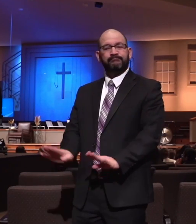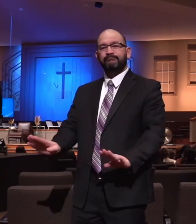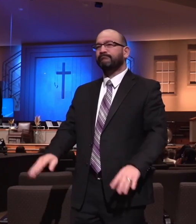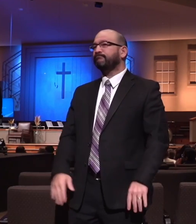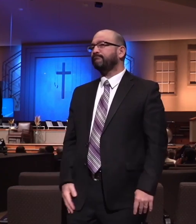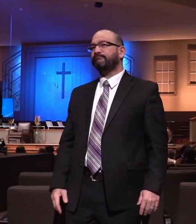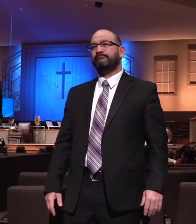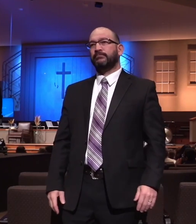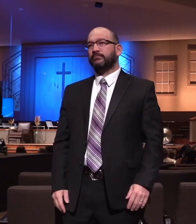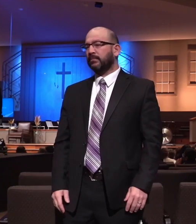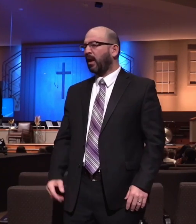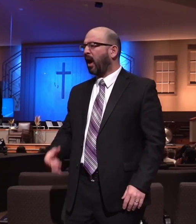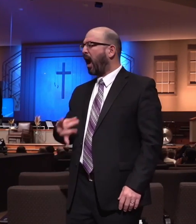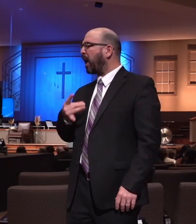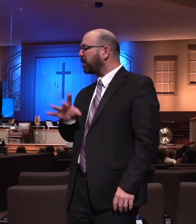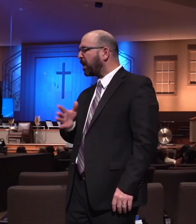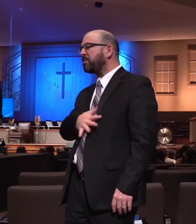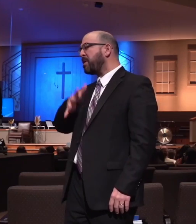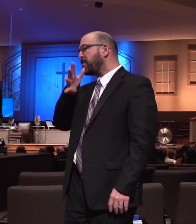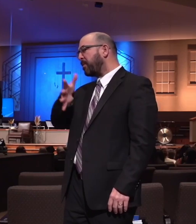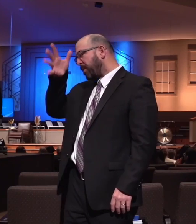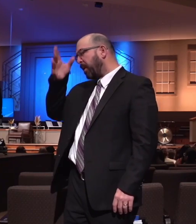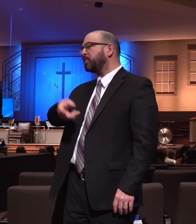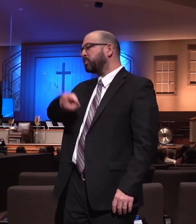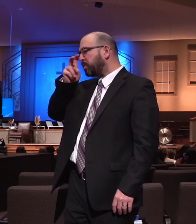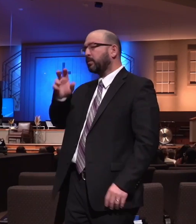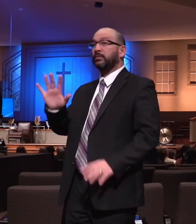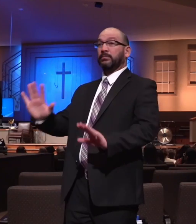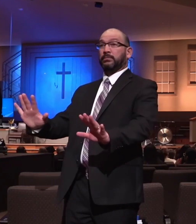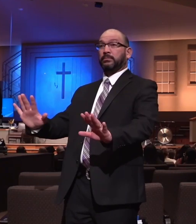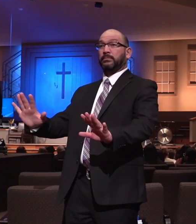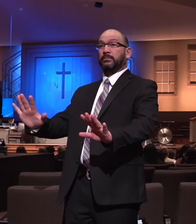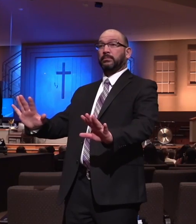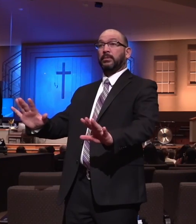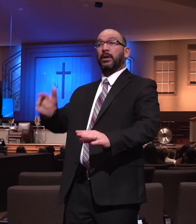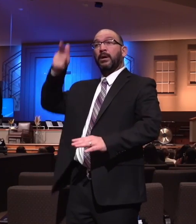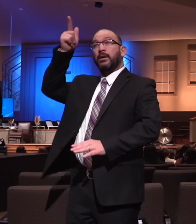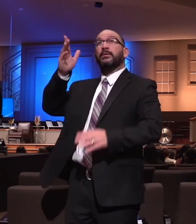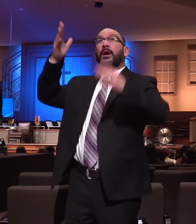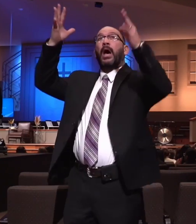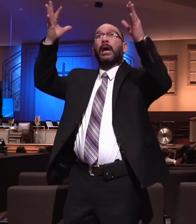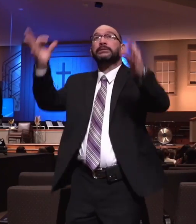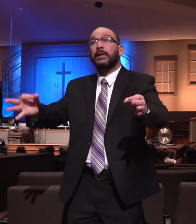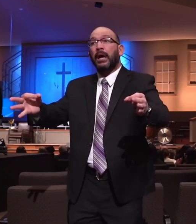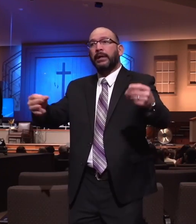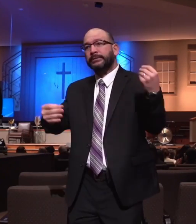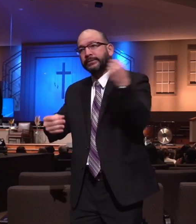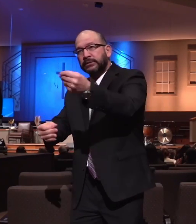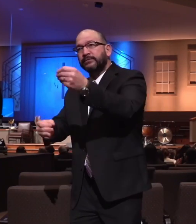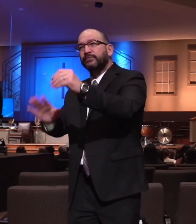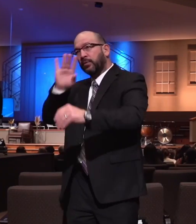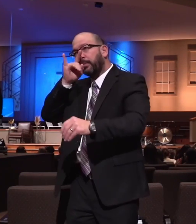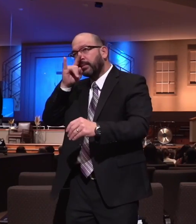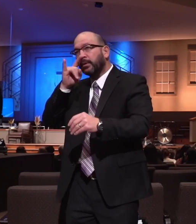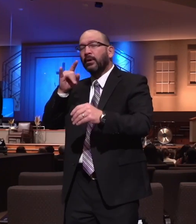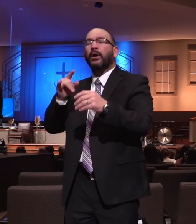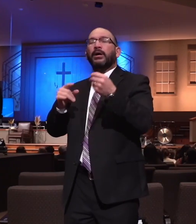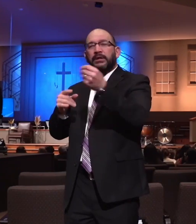Say, well, I don't like them. They're too strict, this or that. Let me tell you something. God has given you your parents. And moms and dads in this